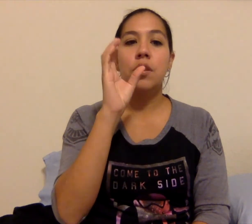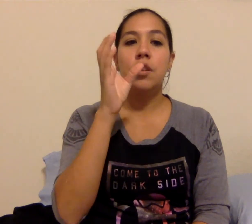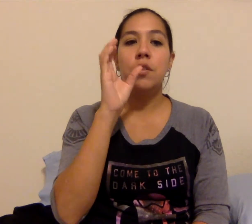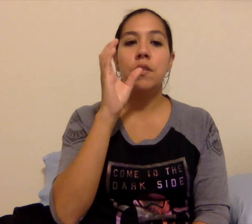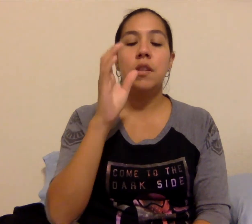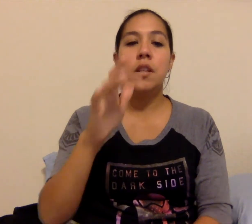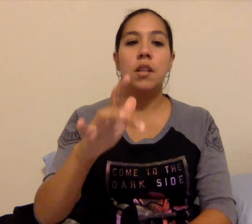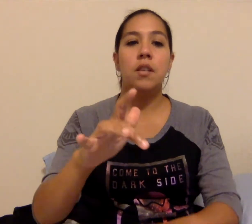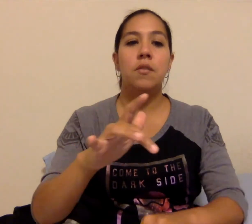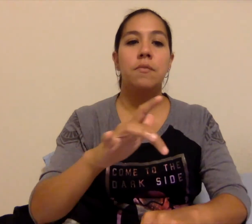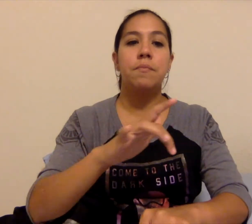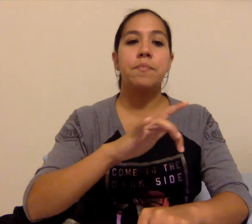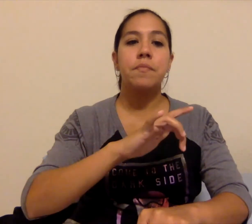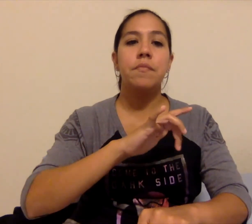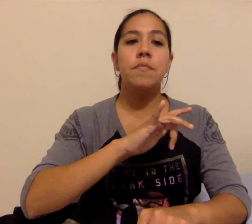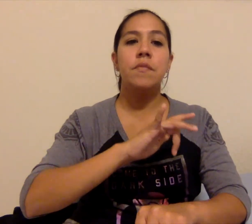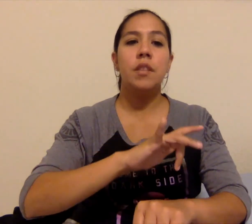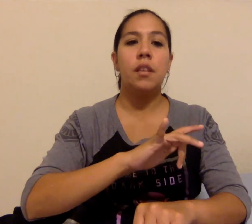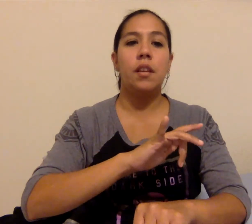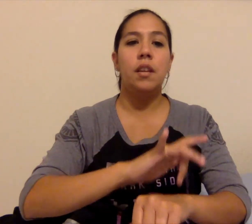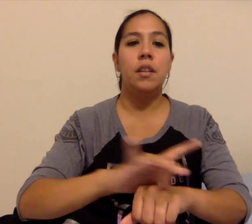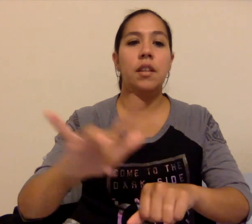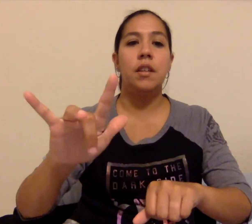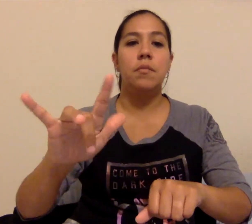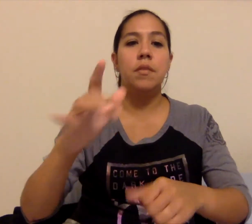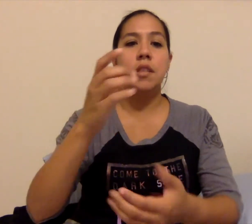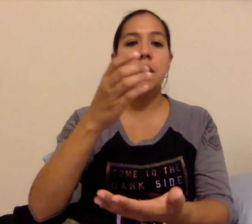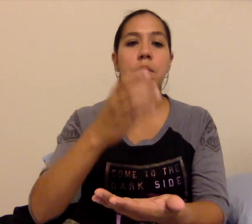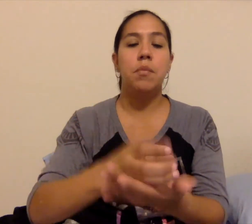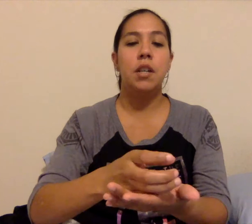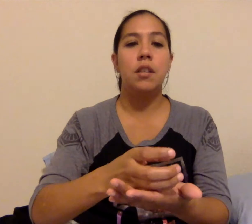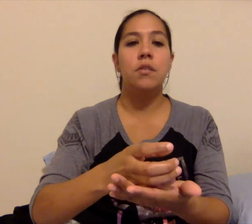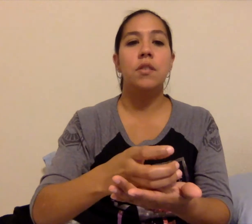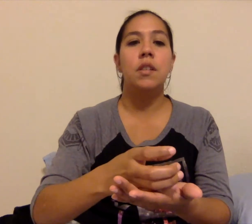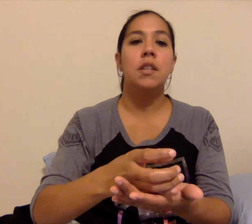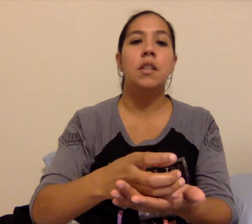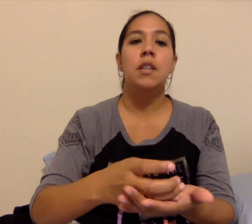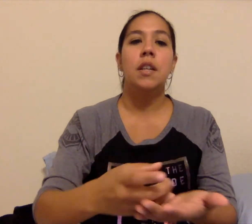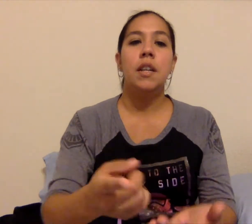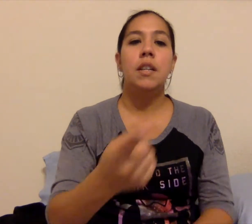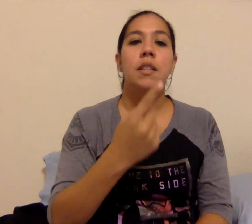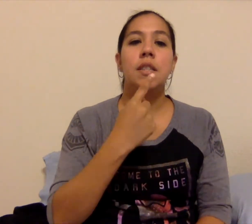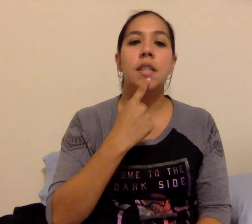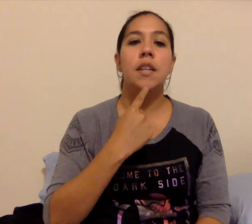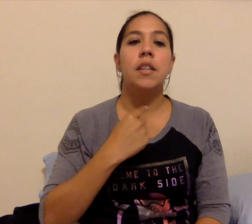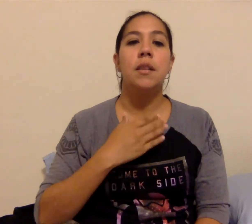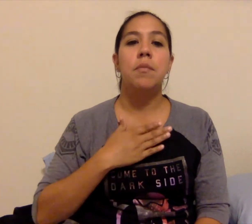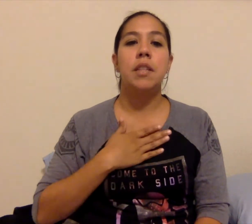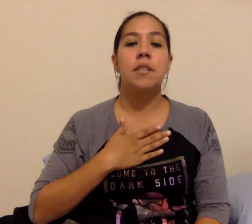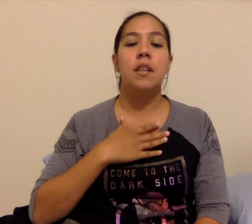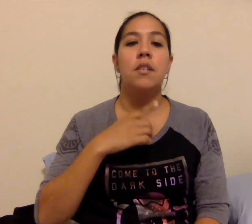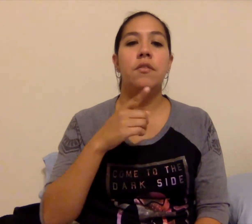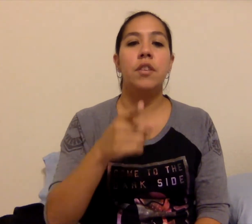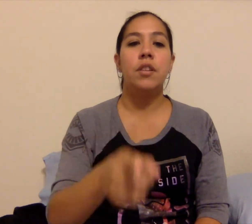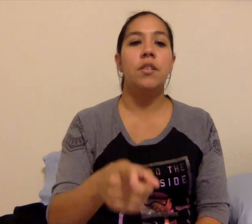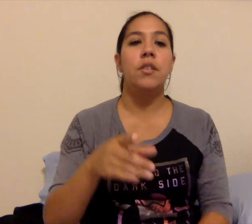Nursing an empty bottle and telling myself you're